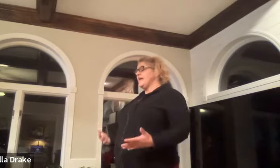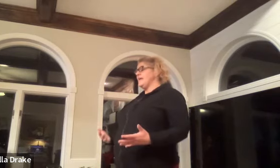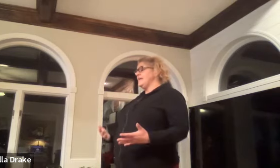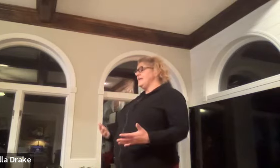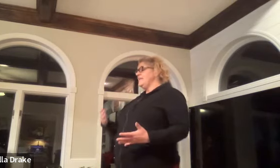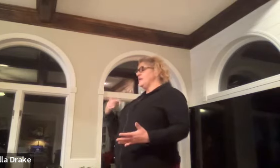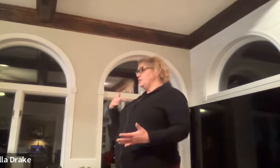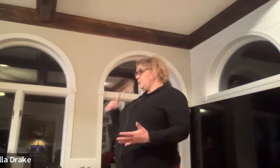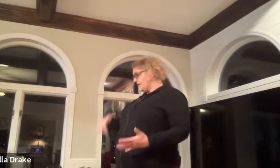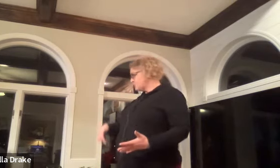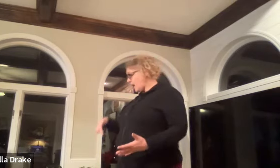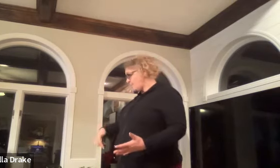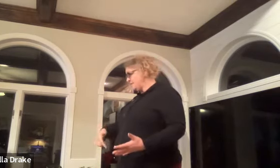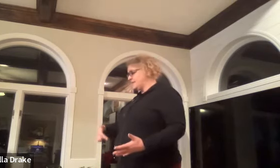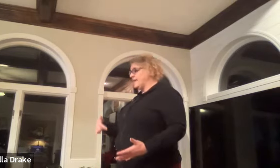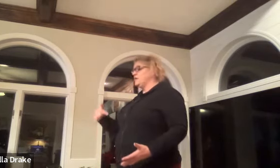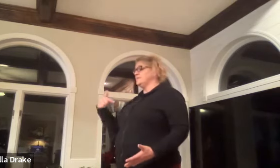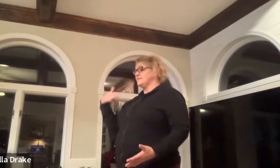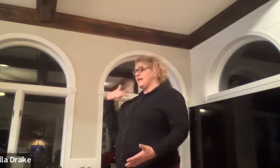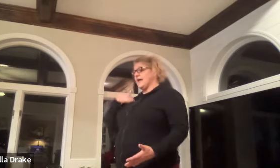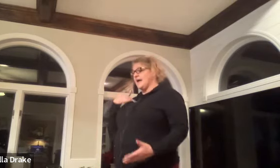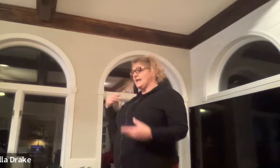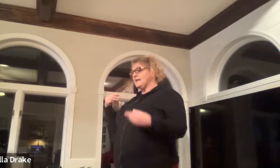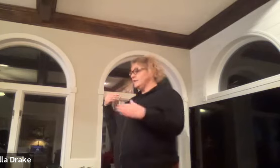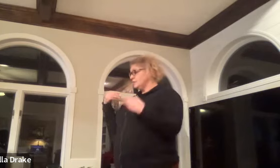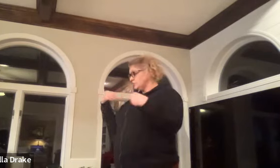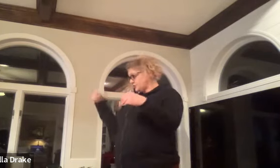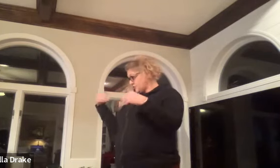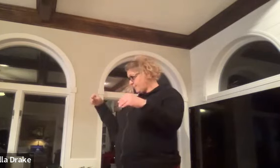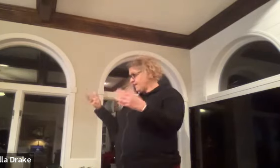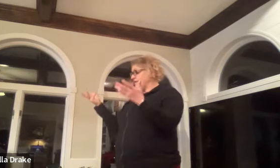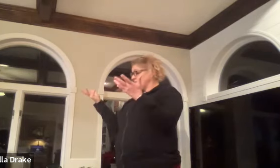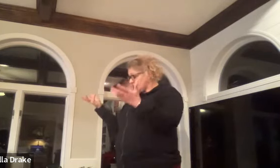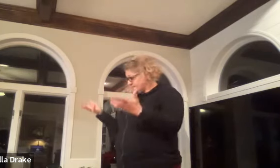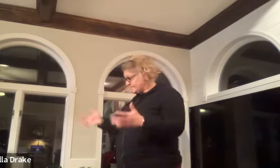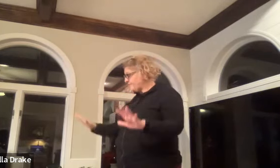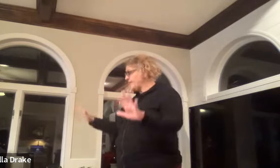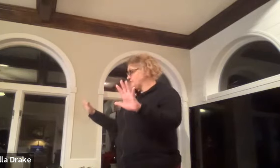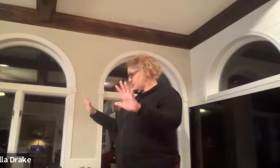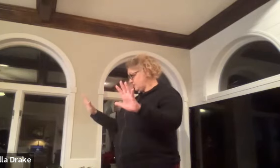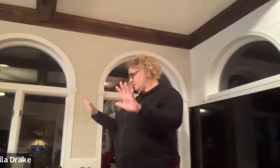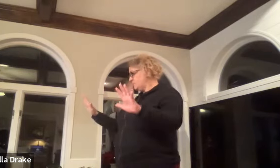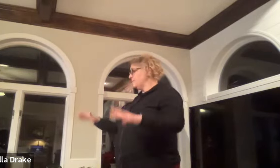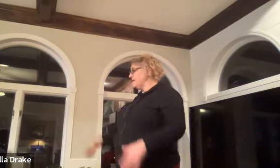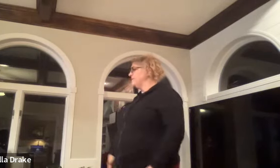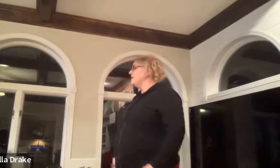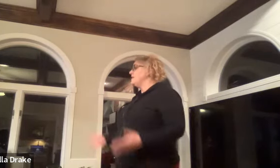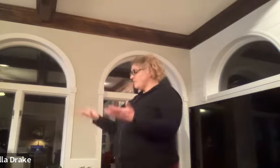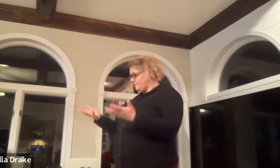that you went shopping today you would say i shopping finished would mean the